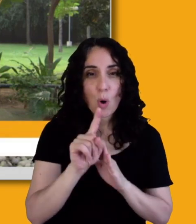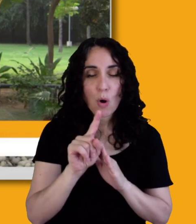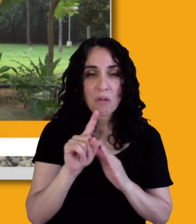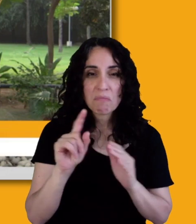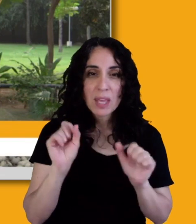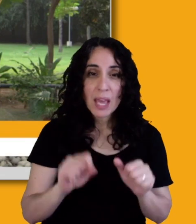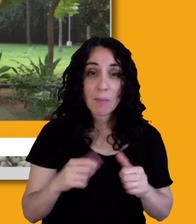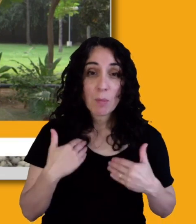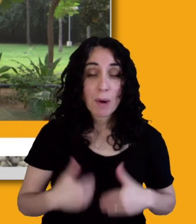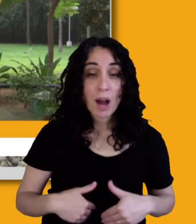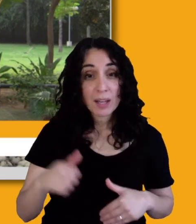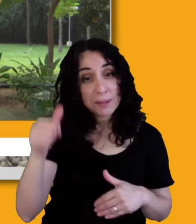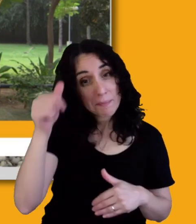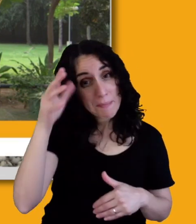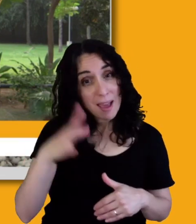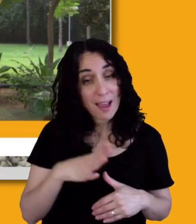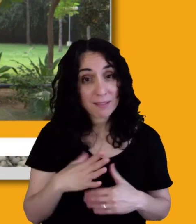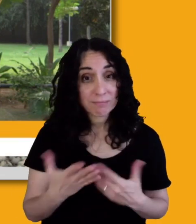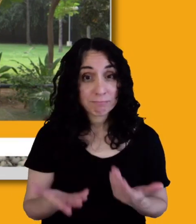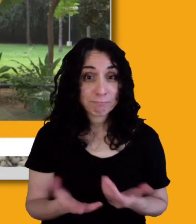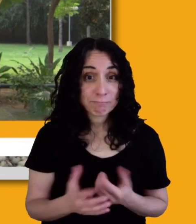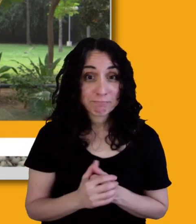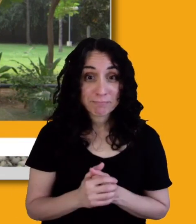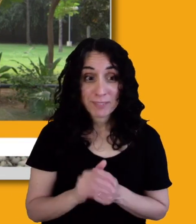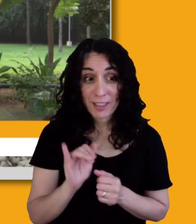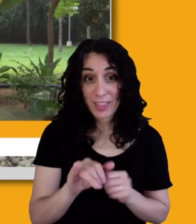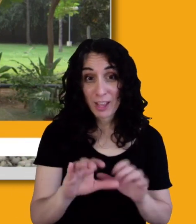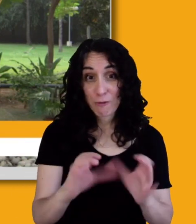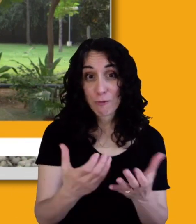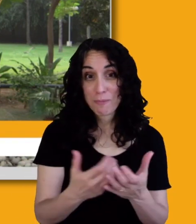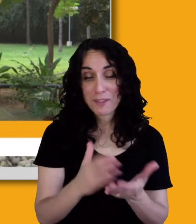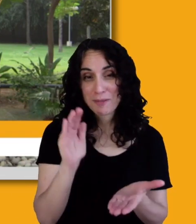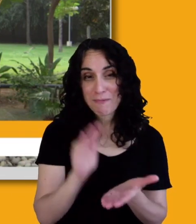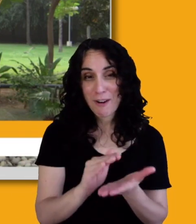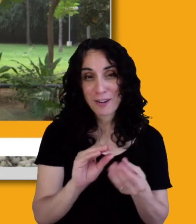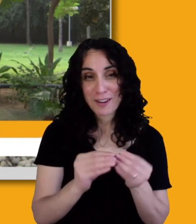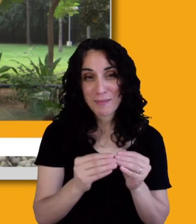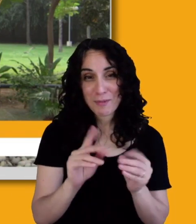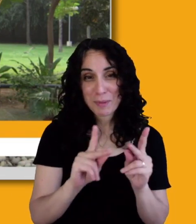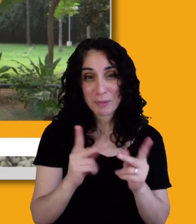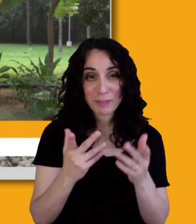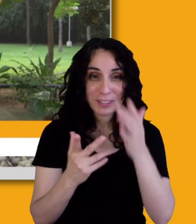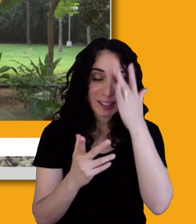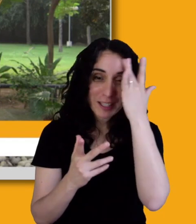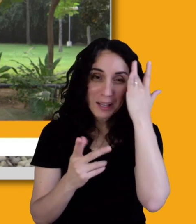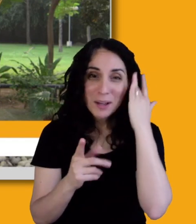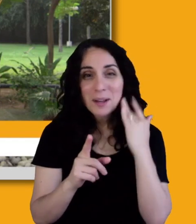they are a dwindling number of people, not only, but they don't really represent